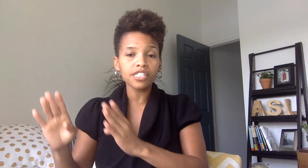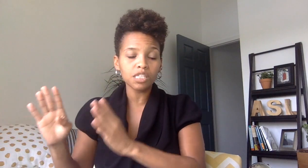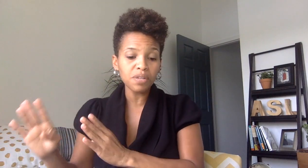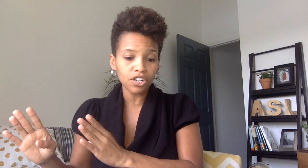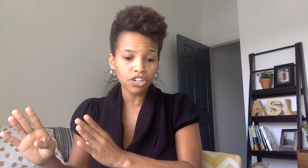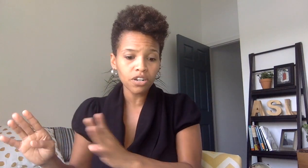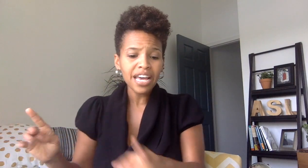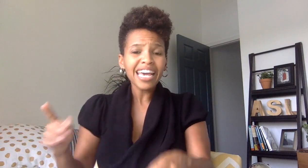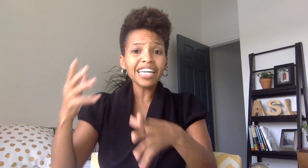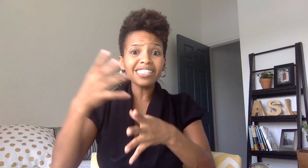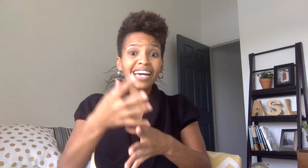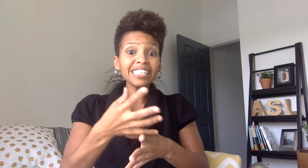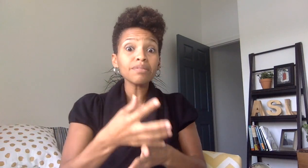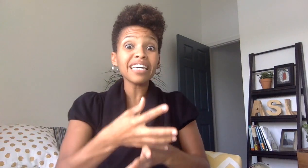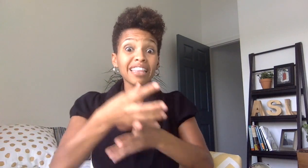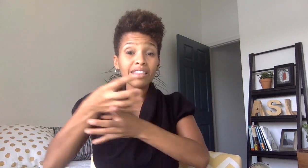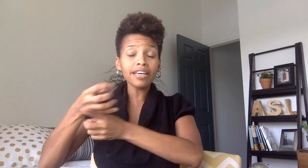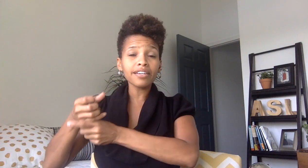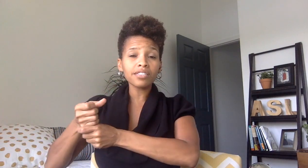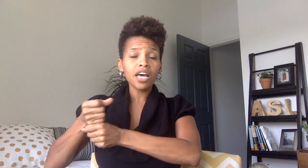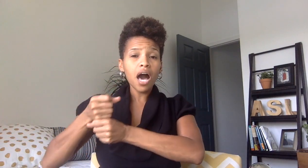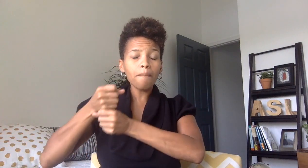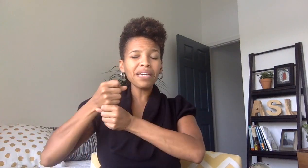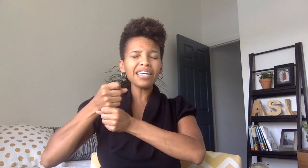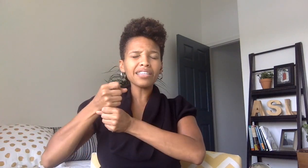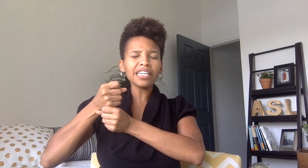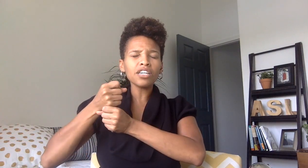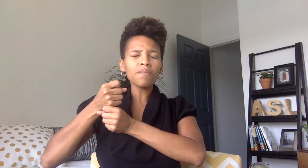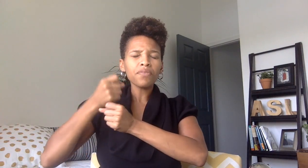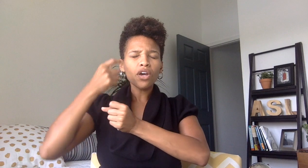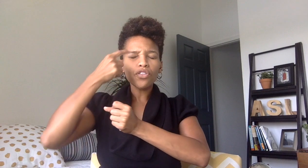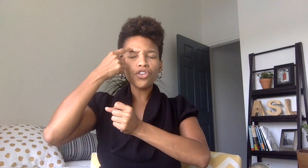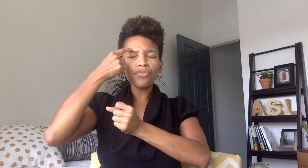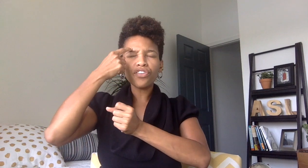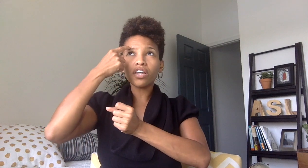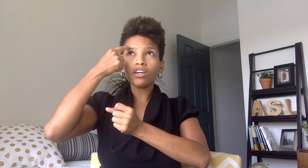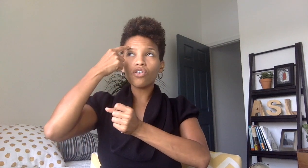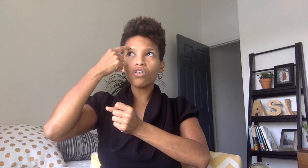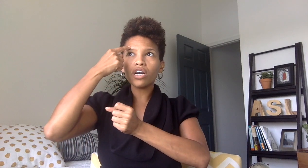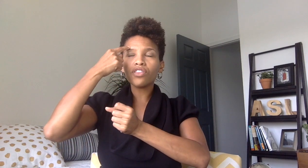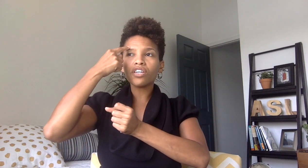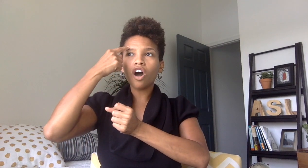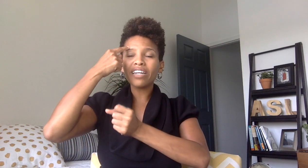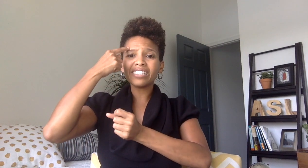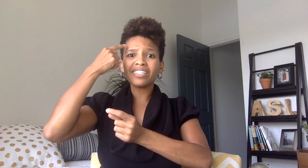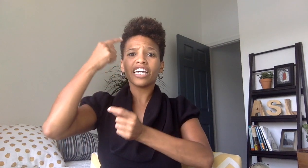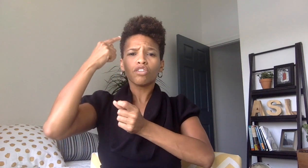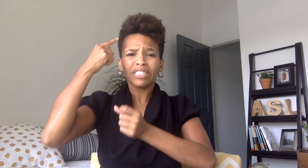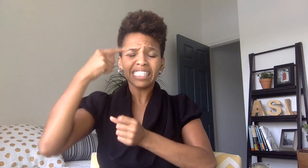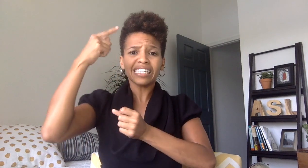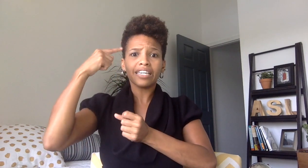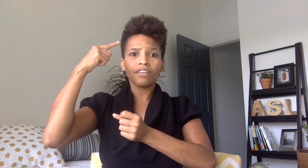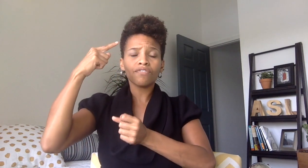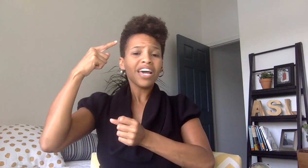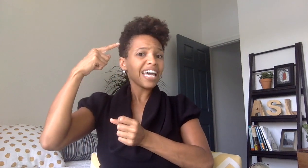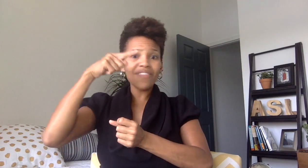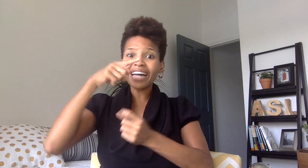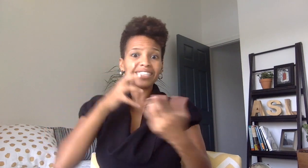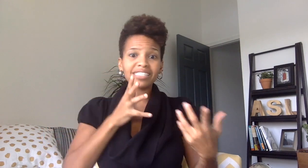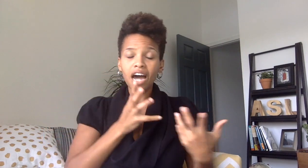speaker and signing something like this immediately you think the audience is thinking receive and that does not